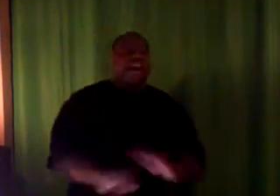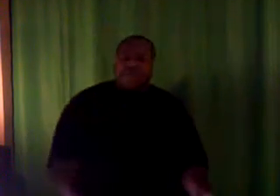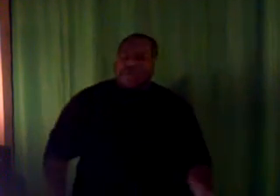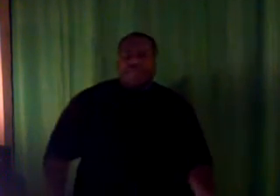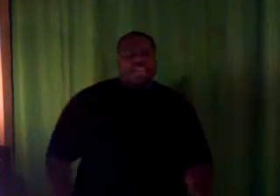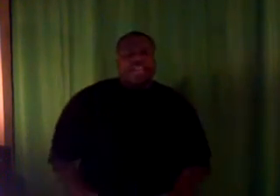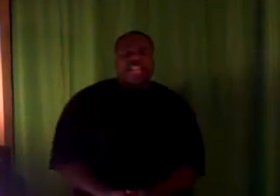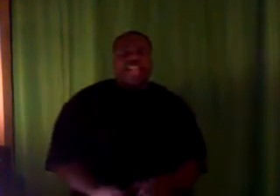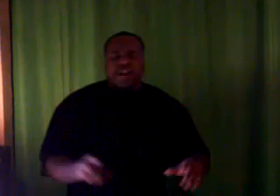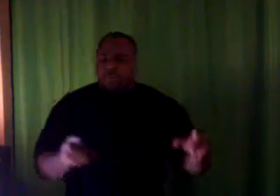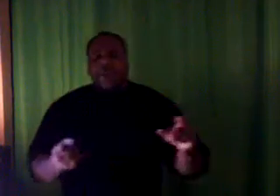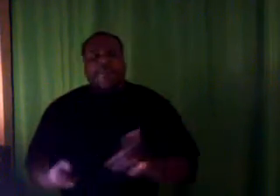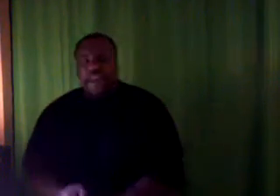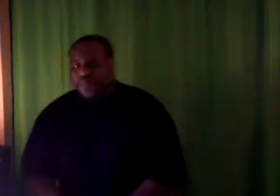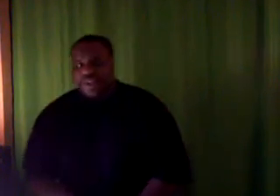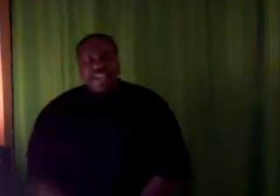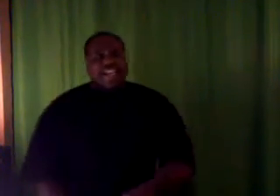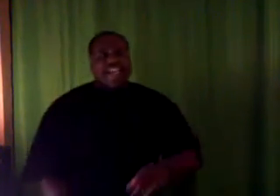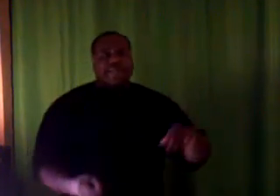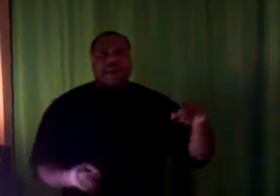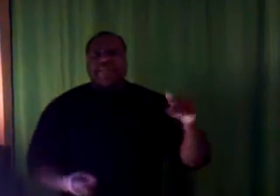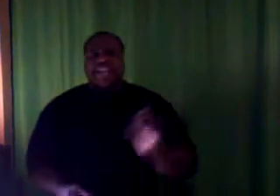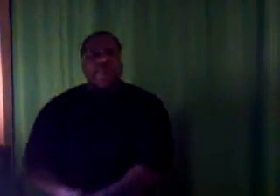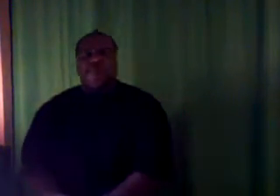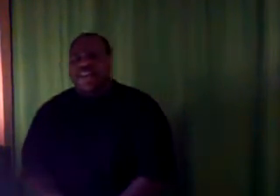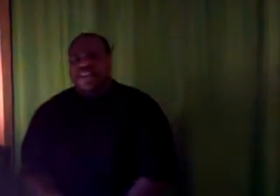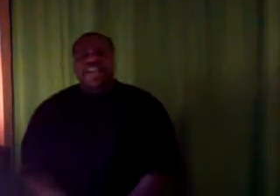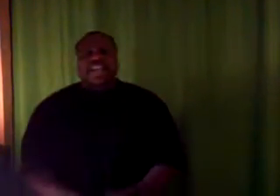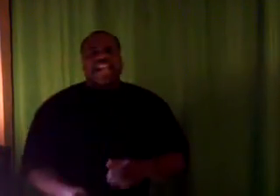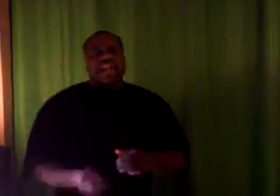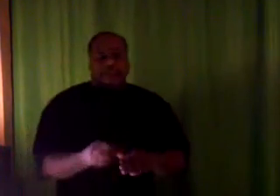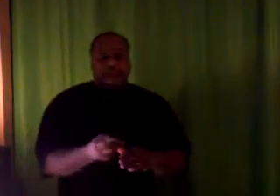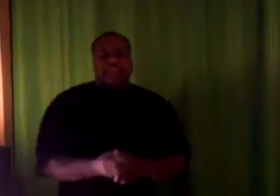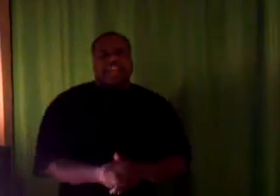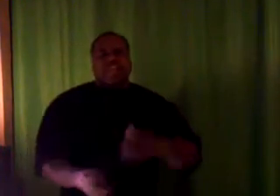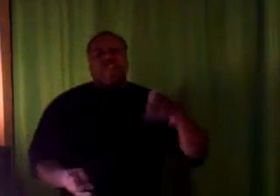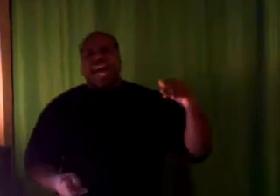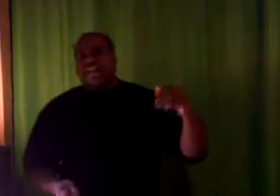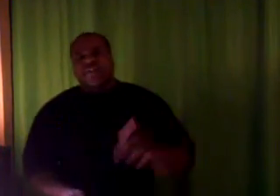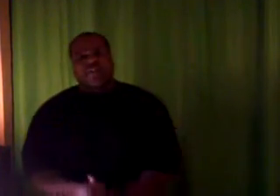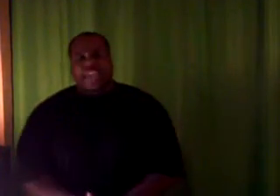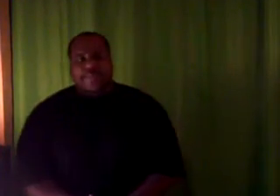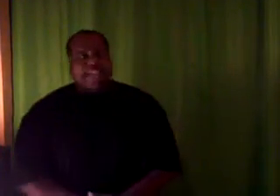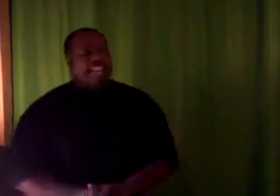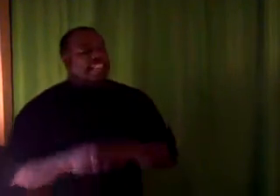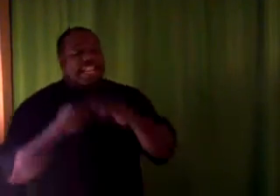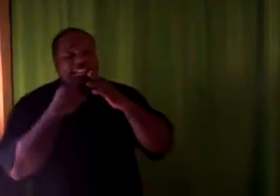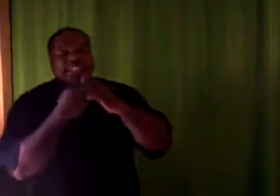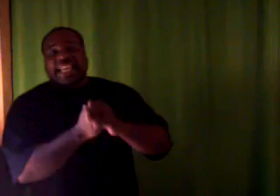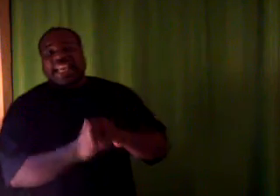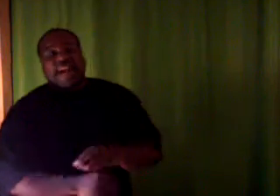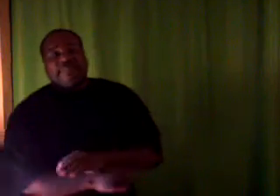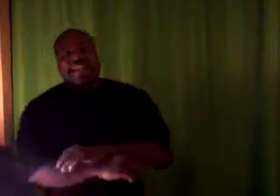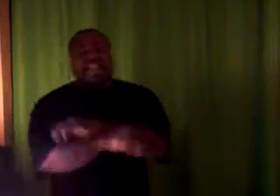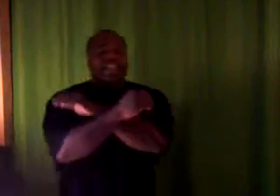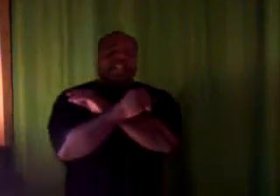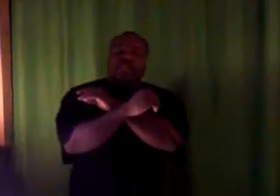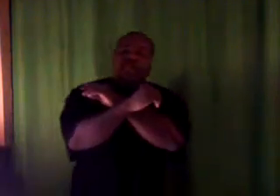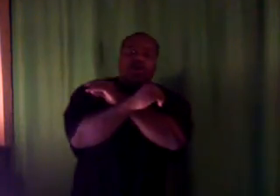up. And it ain't about pimpin'. It ain't about being no player. It ain't about being riding on a bling bling and seeing how many, you know,